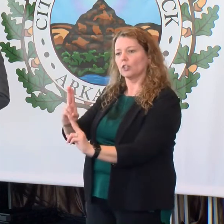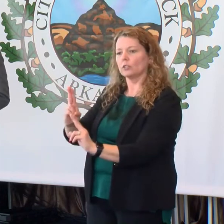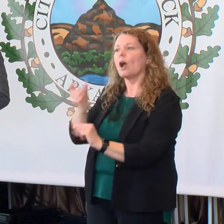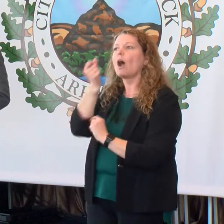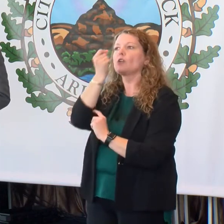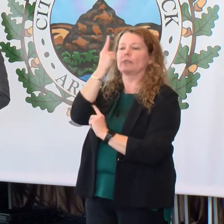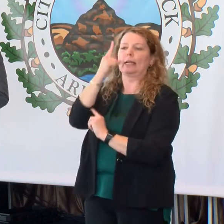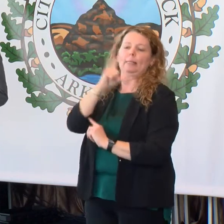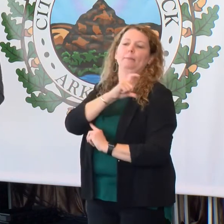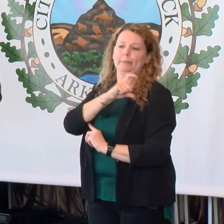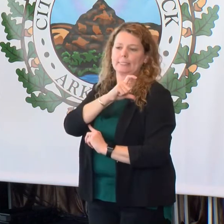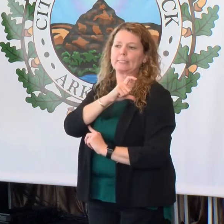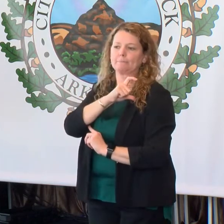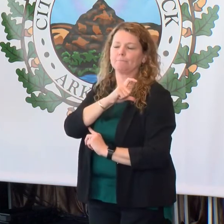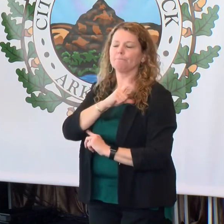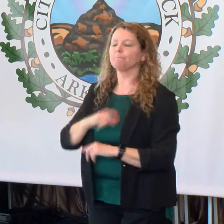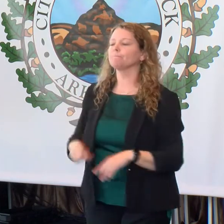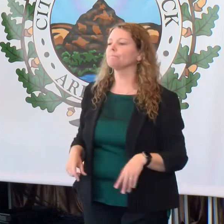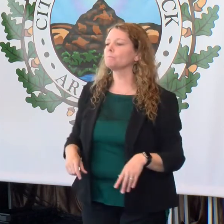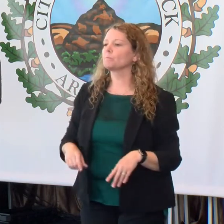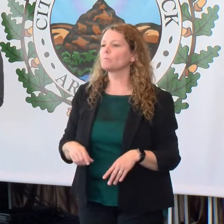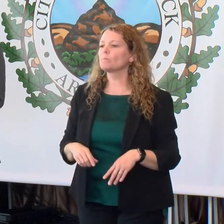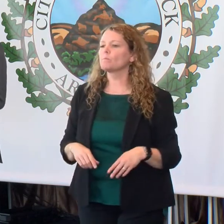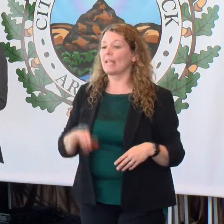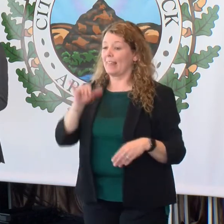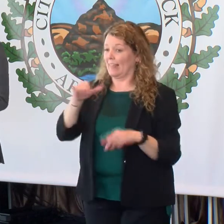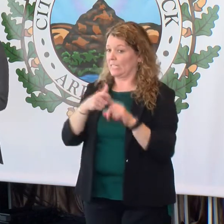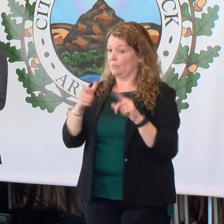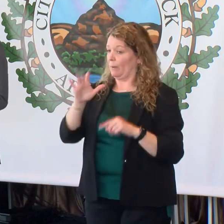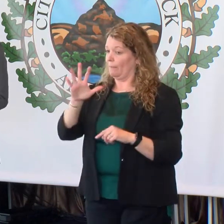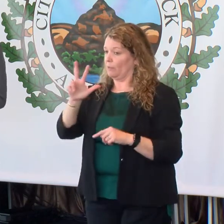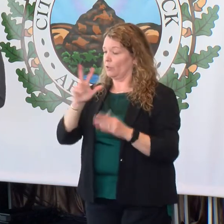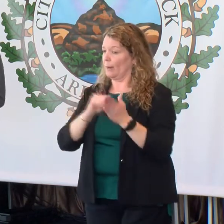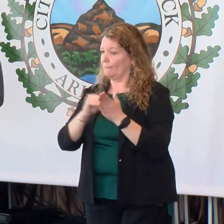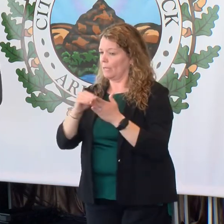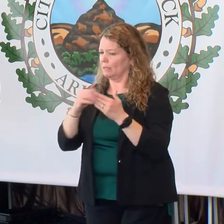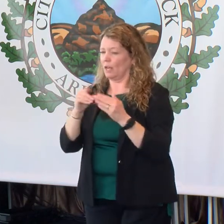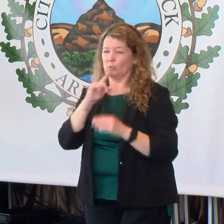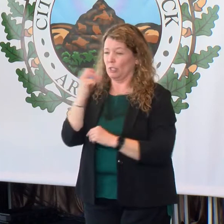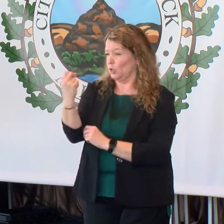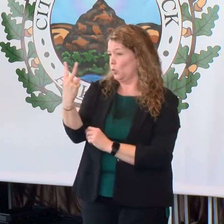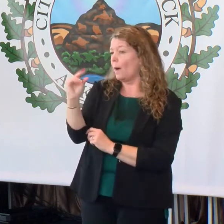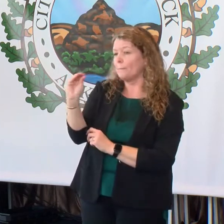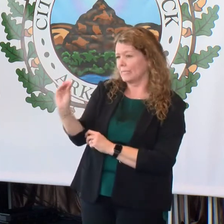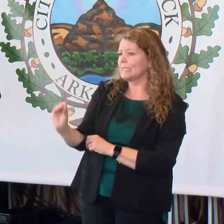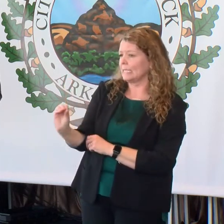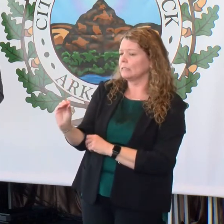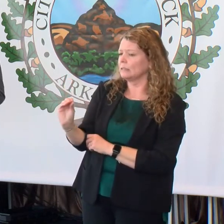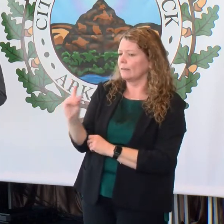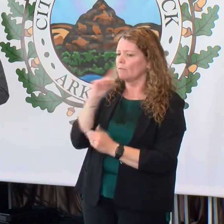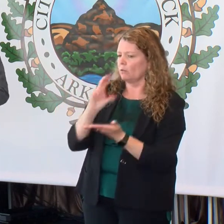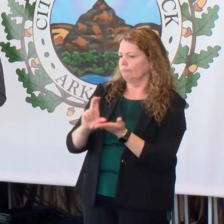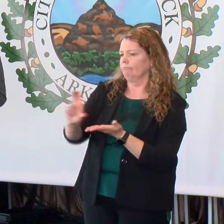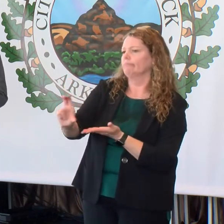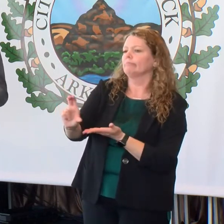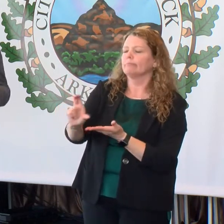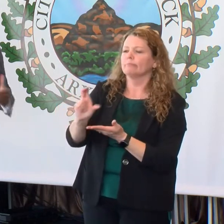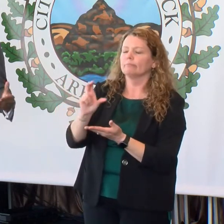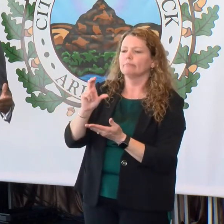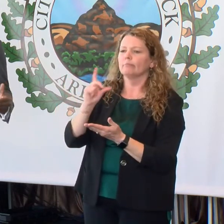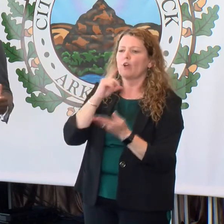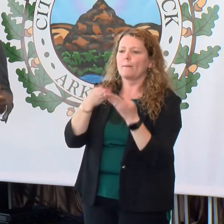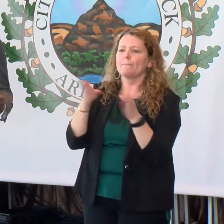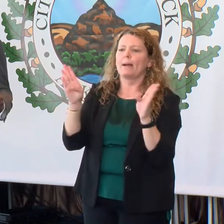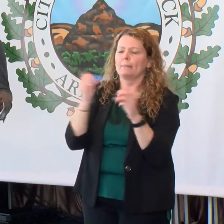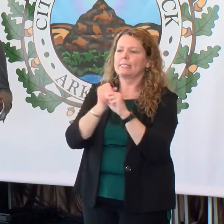community policing. But moving from that, because out of that $53 million, we're talking about 12 percent that will go towards public safety in addition to the